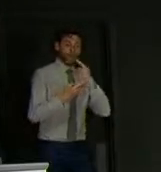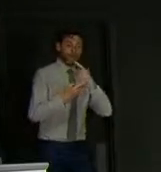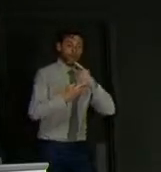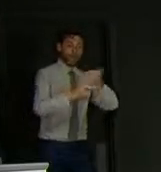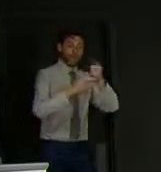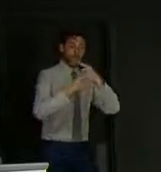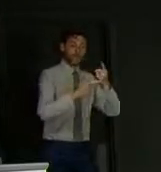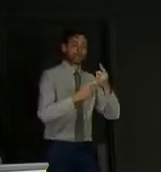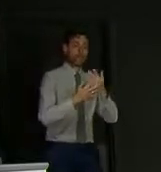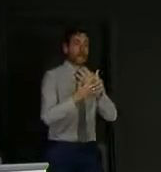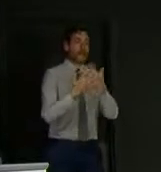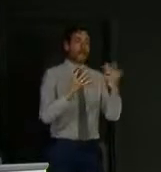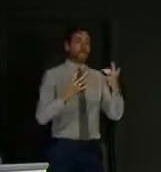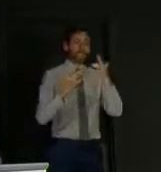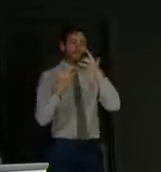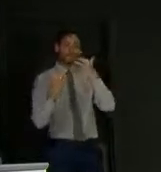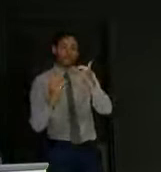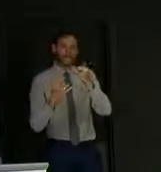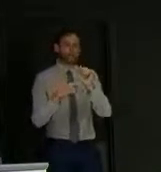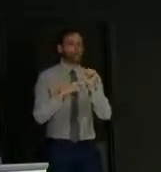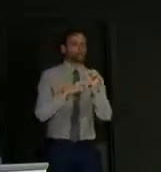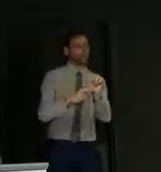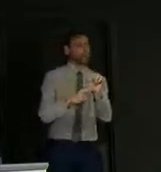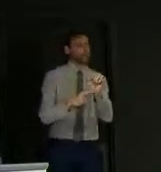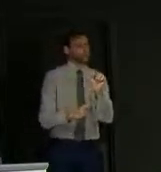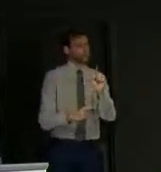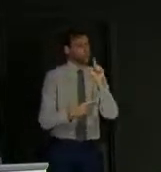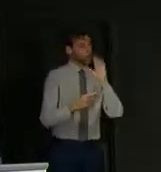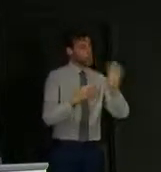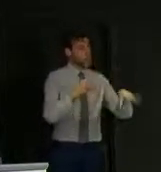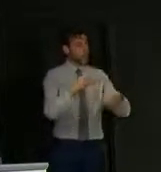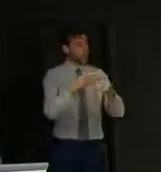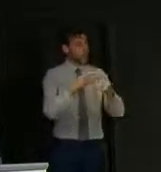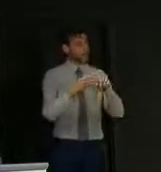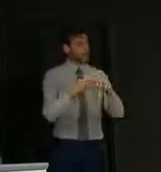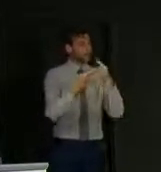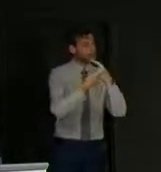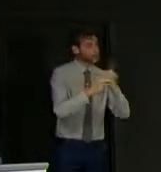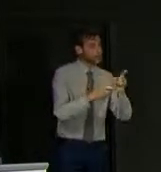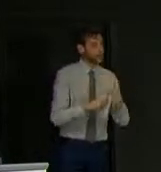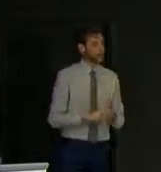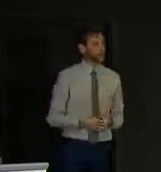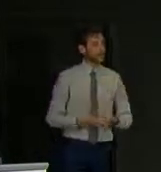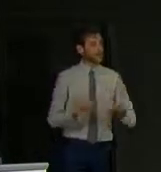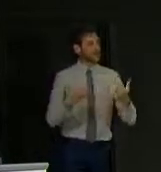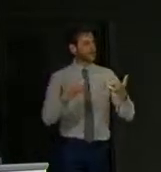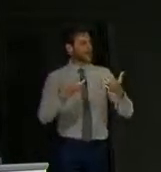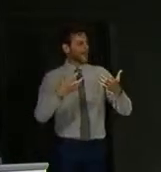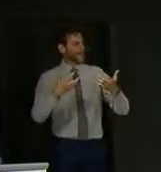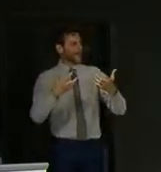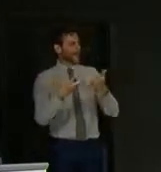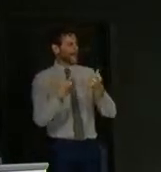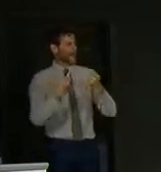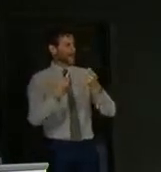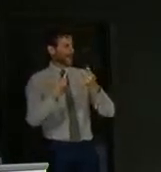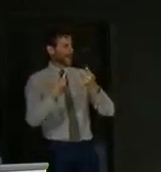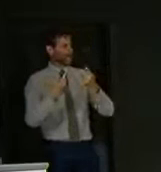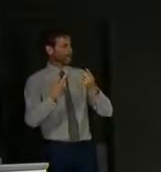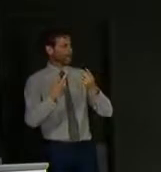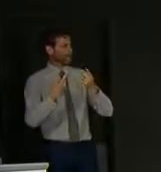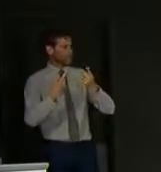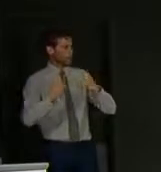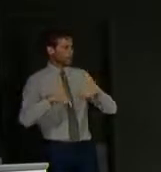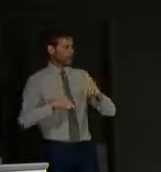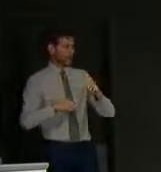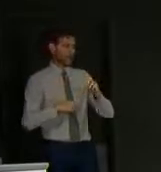data? Can you also help us understand exactly how we can monitor whether this next phase is